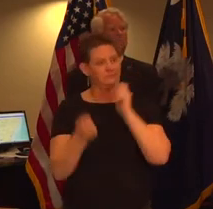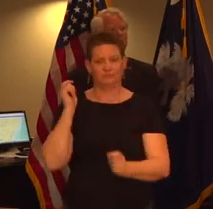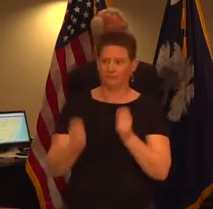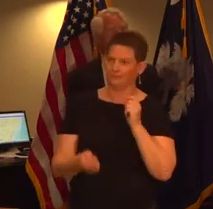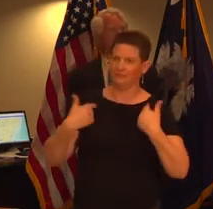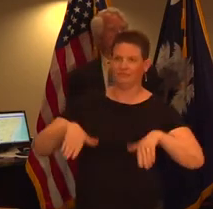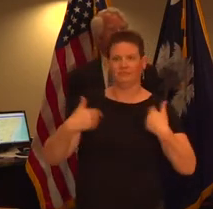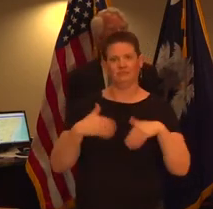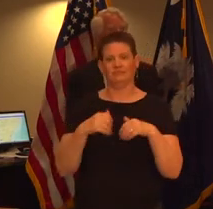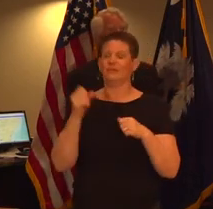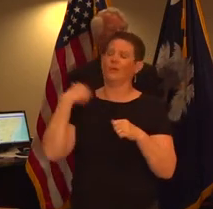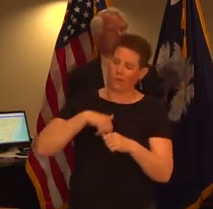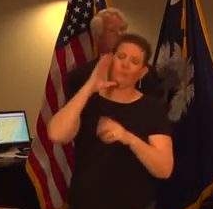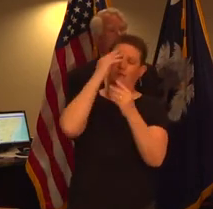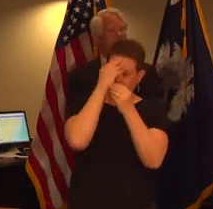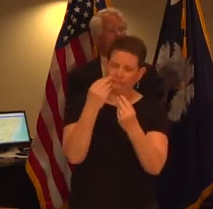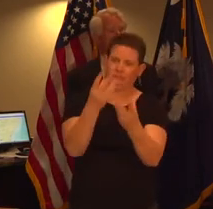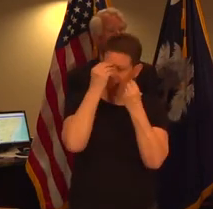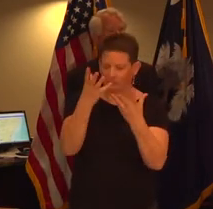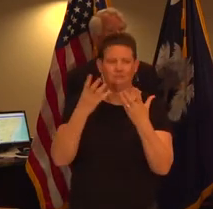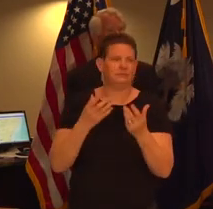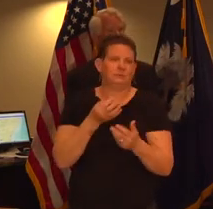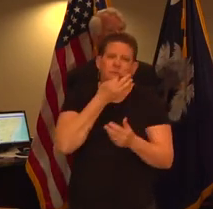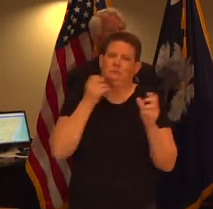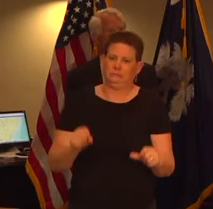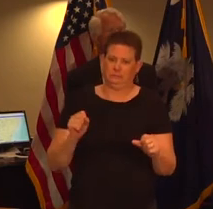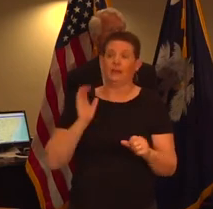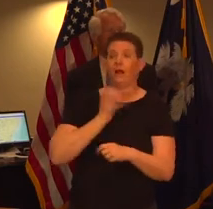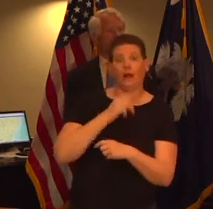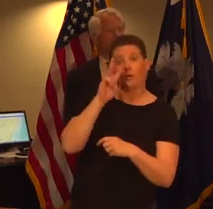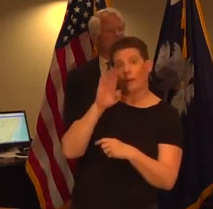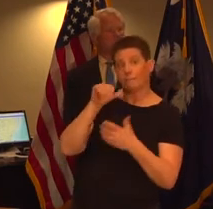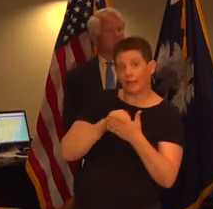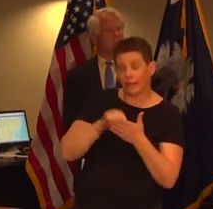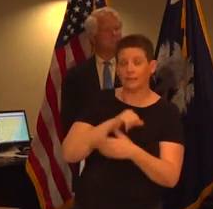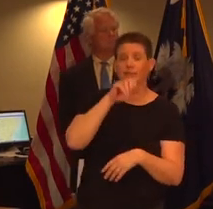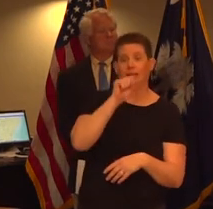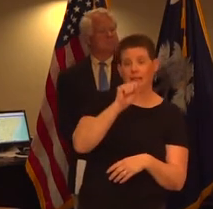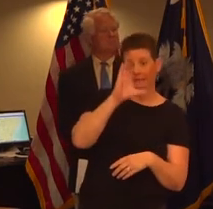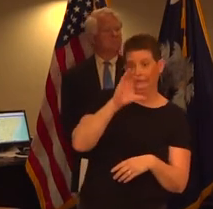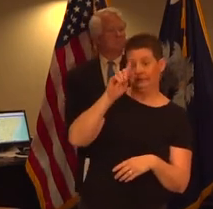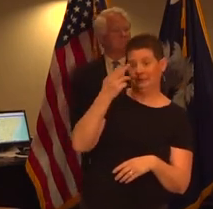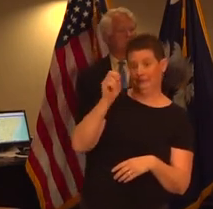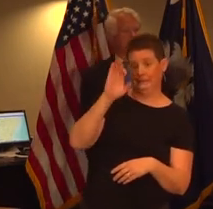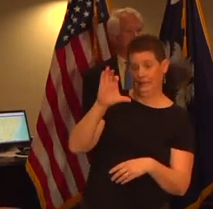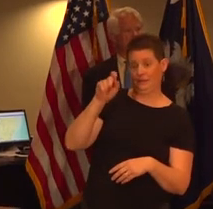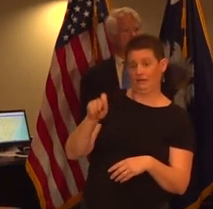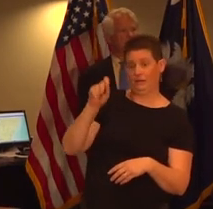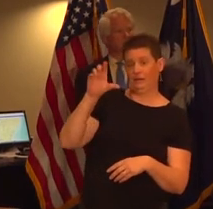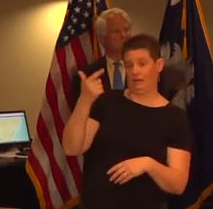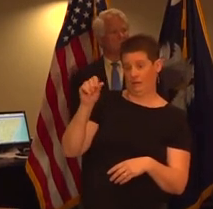it becomes available and will continue to provide updates on our web page at scdhec.gov forward